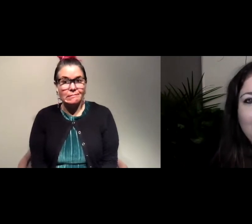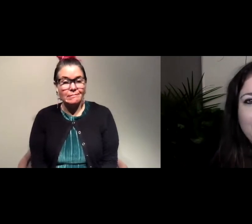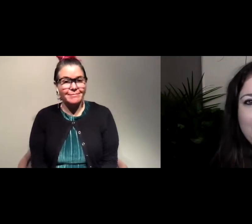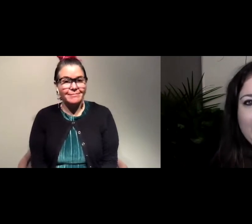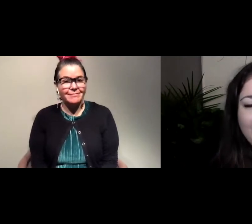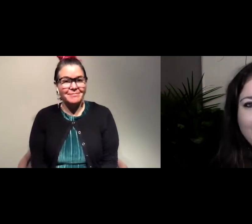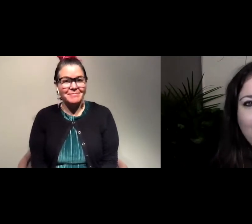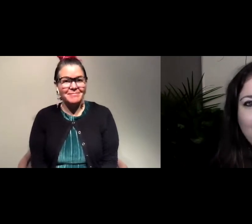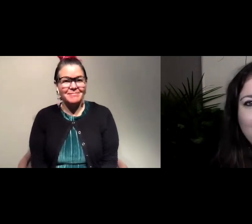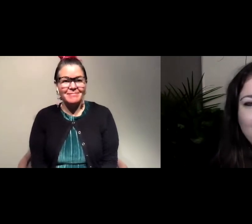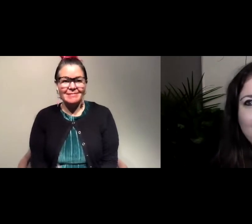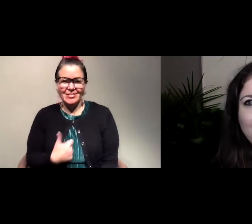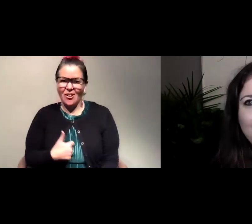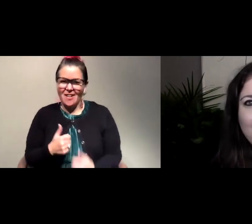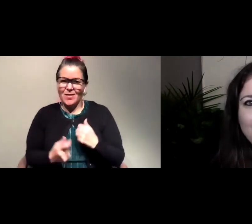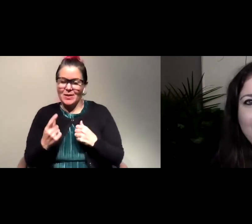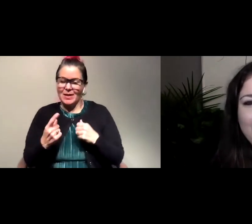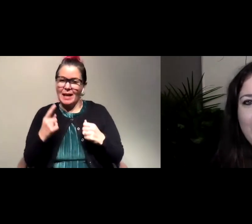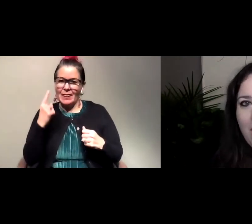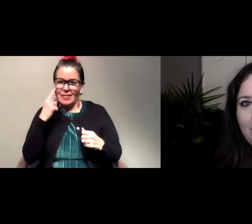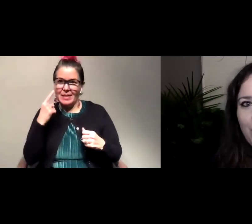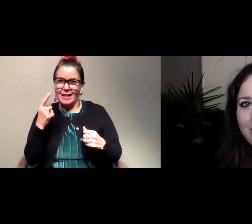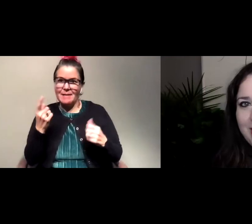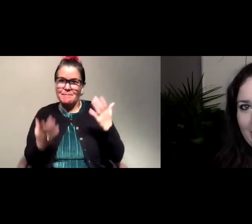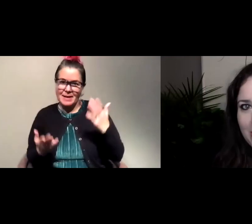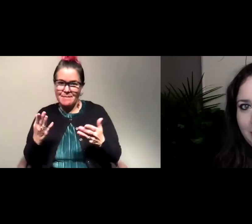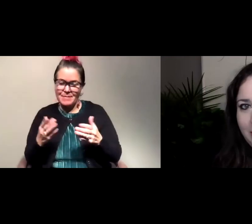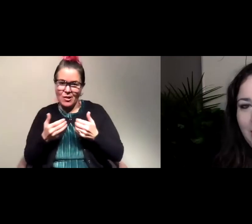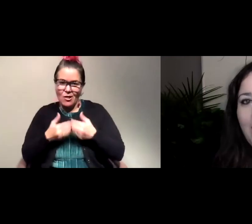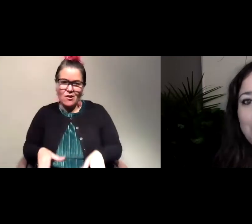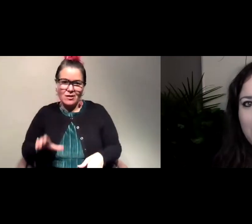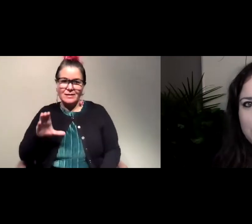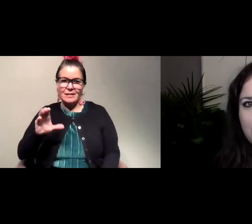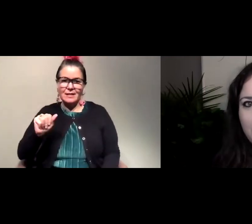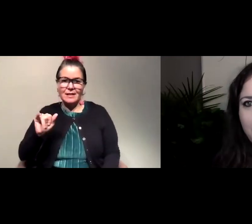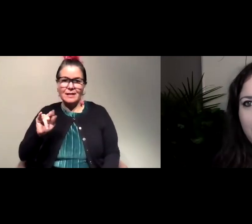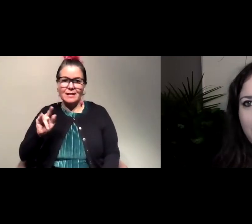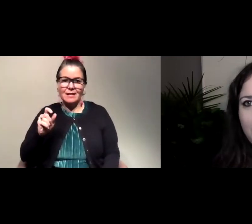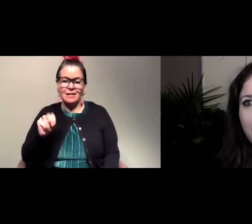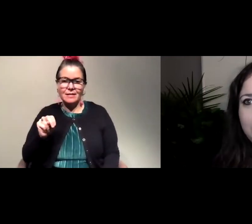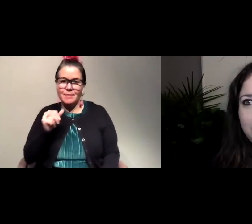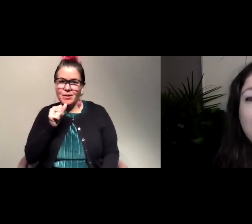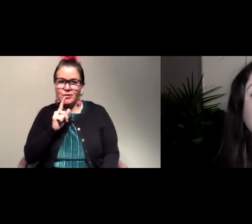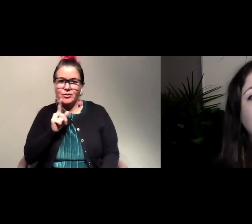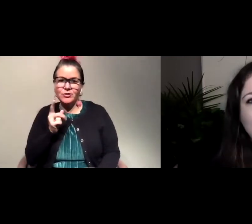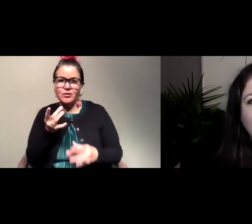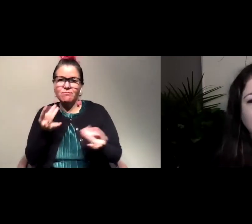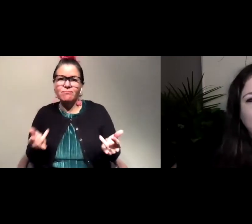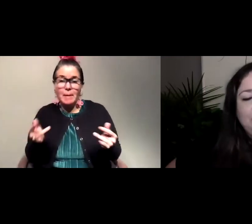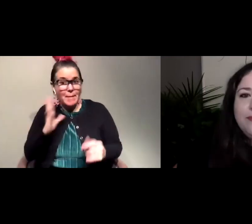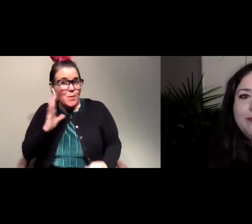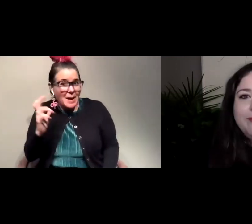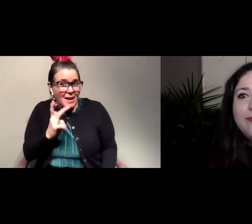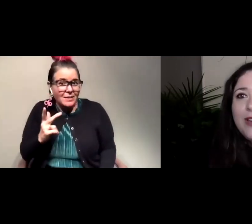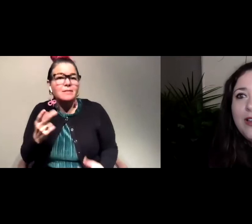uh-oh everybody I think we may or may not have lost Kaitlyn. I'm not sure. Oh, maybe she'll come back.